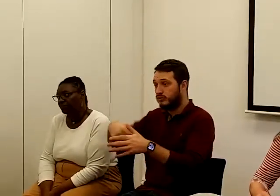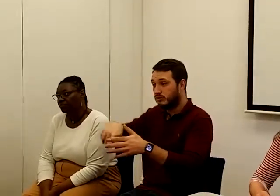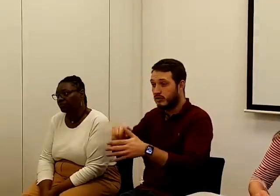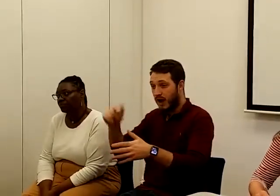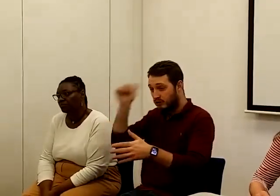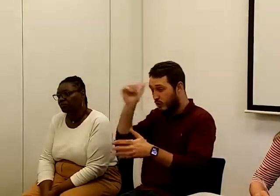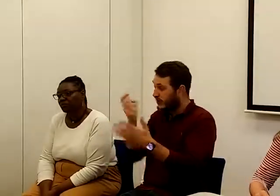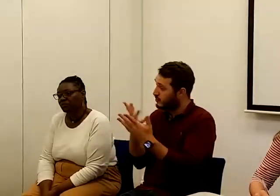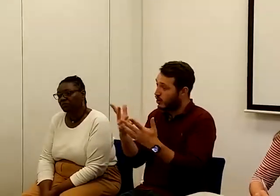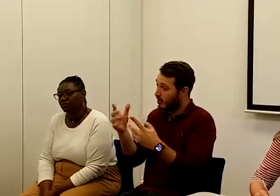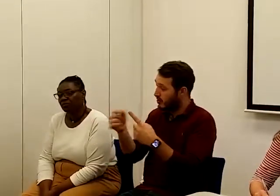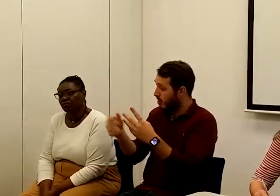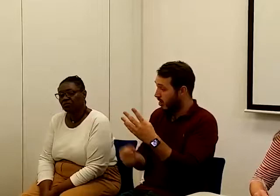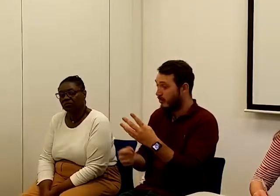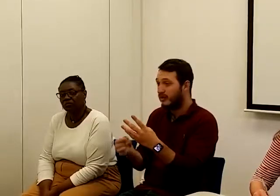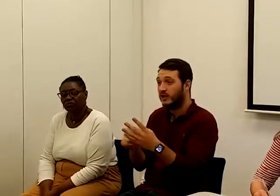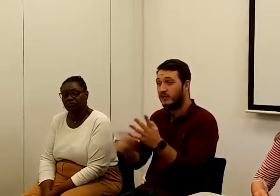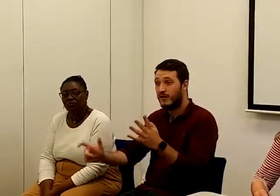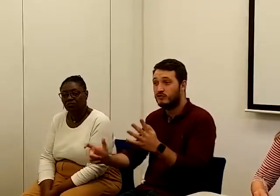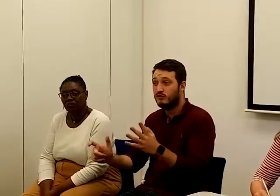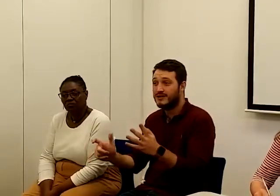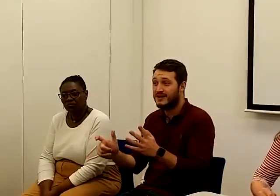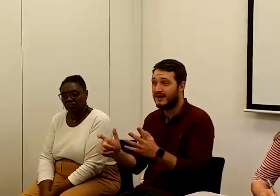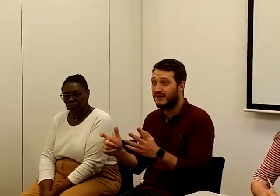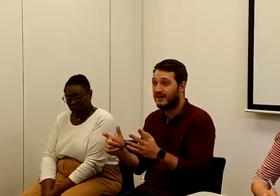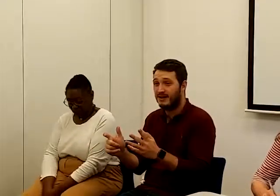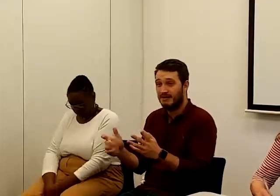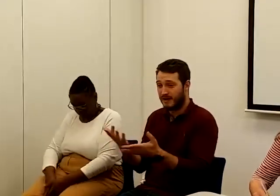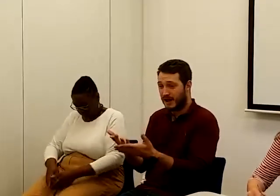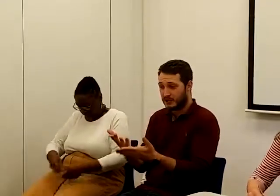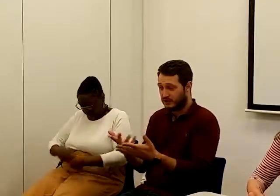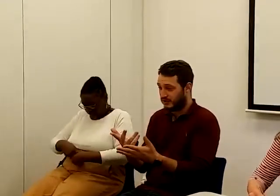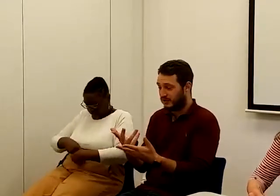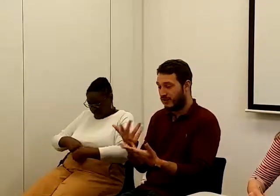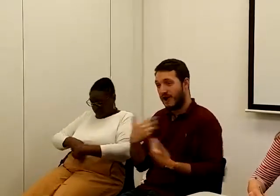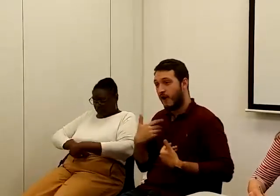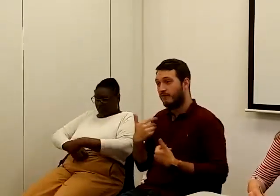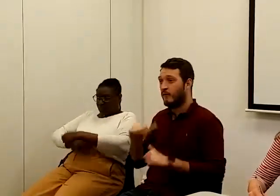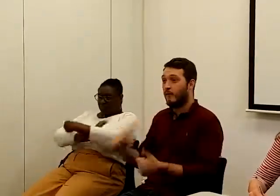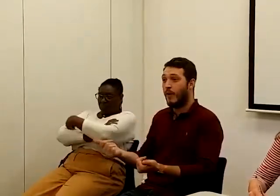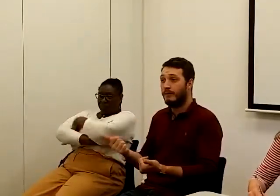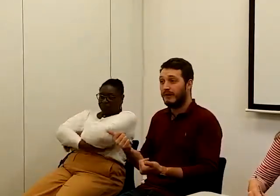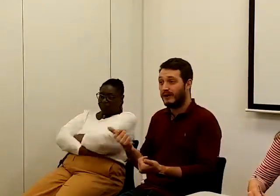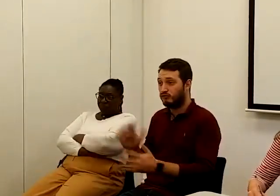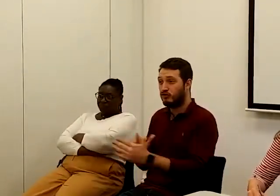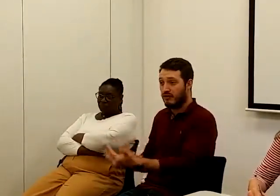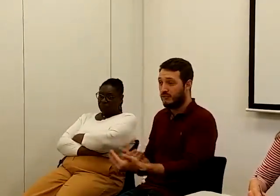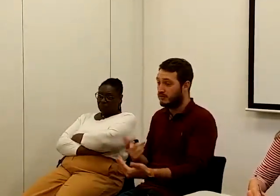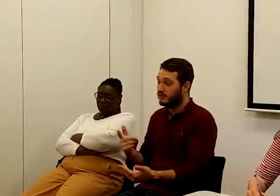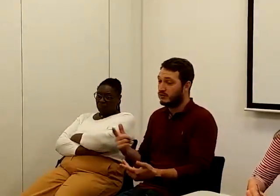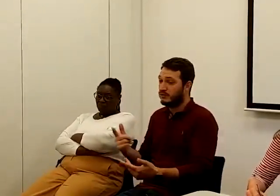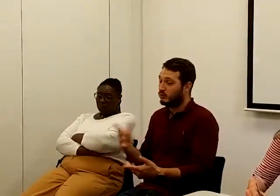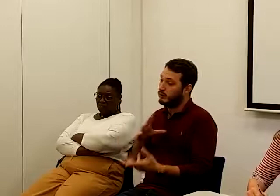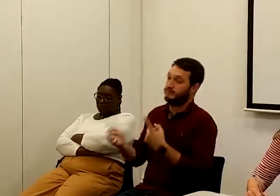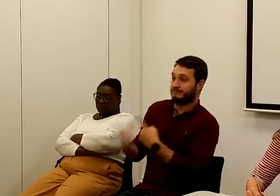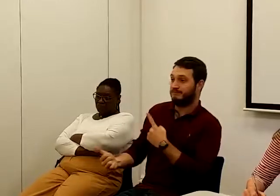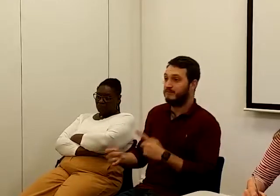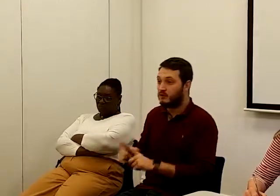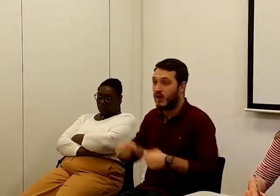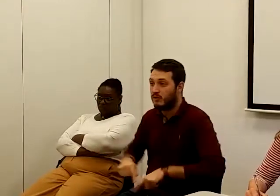universal credit. The health and work program is another thing we're all going to get hit by. But we need to come up with some... We've got 15